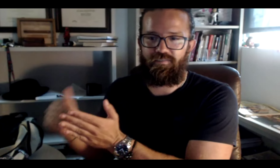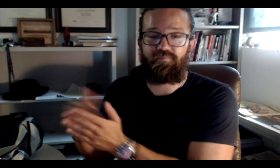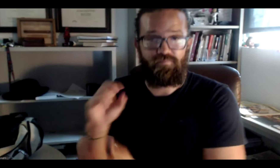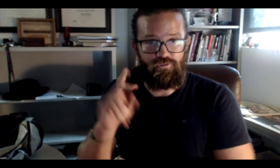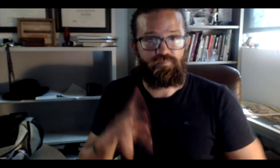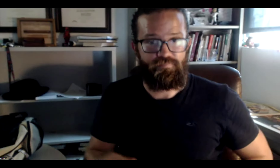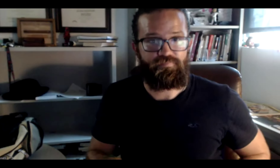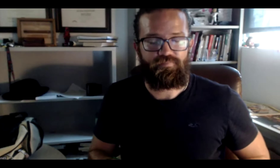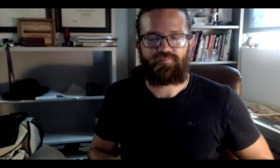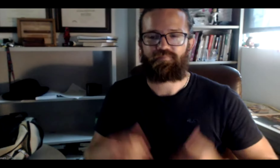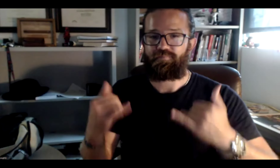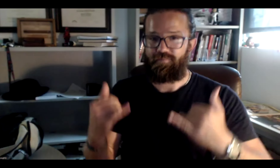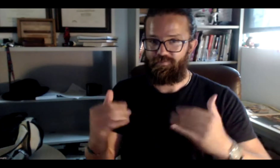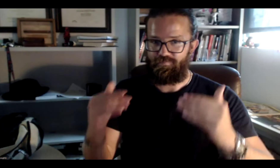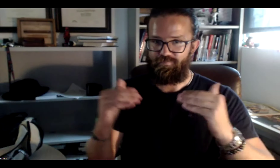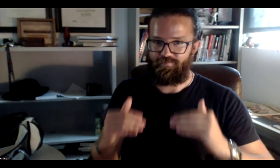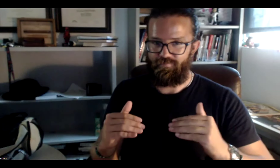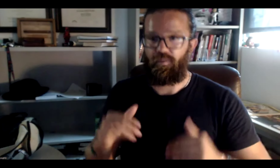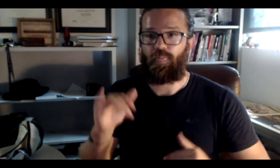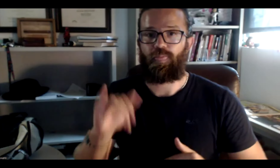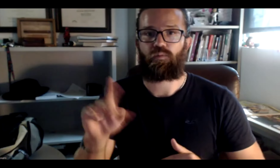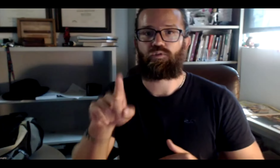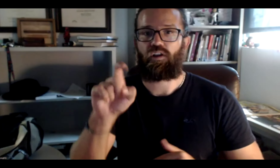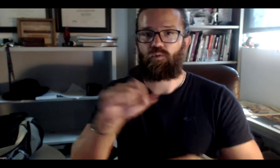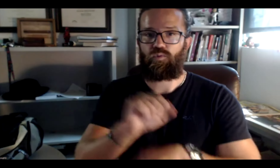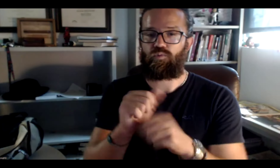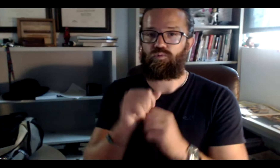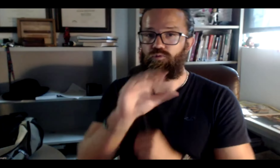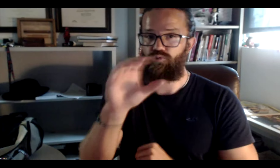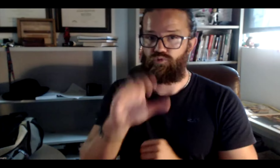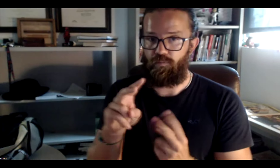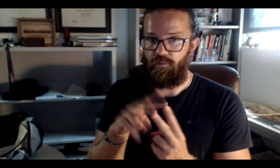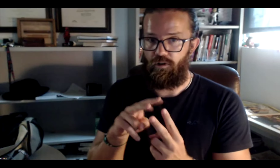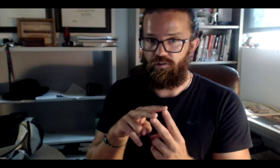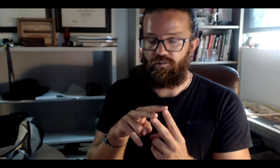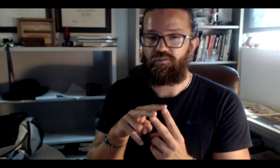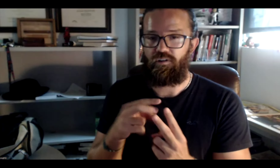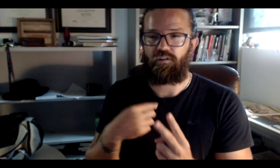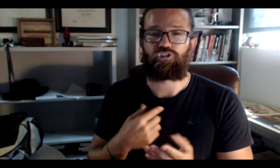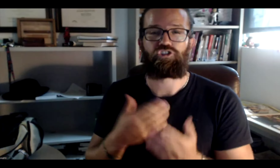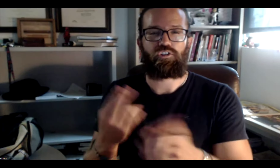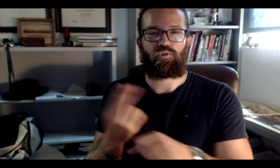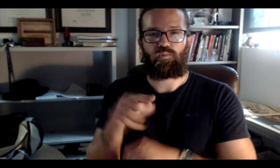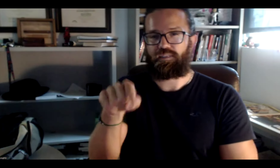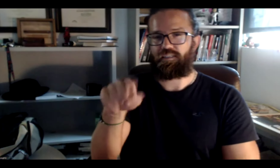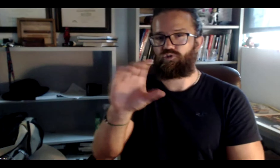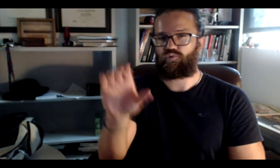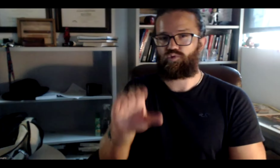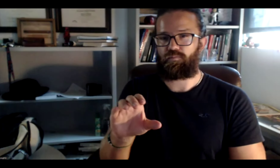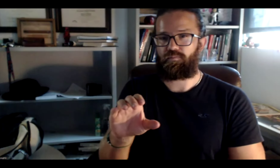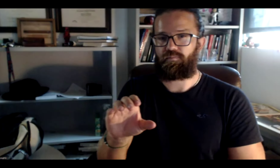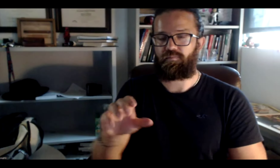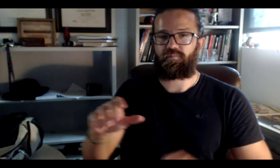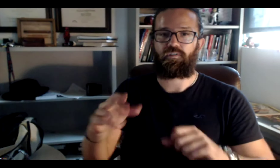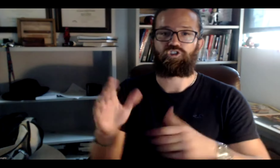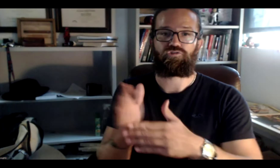both classes, in both courses. All right. We're going to move on now. We discussed working with